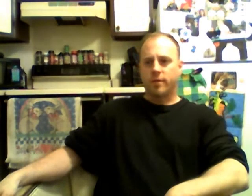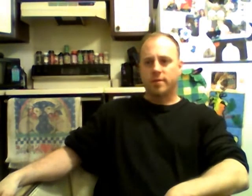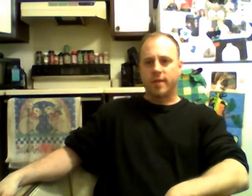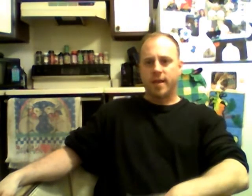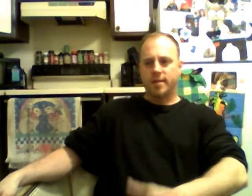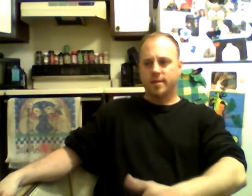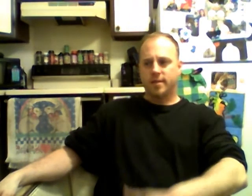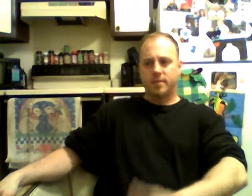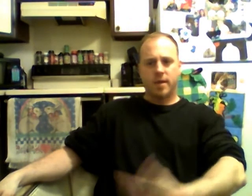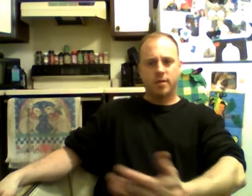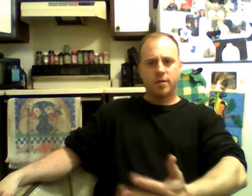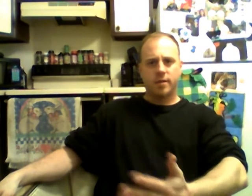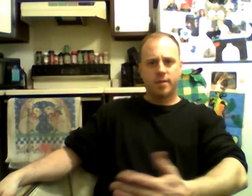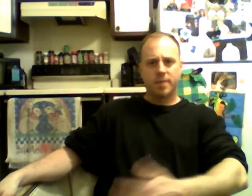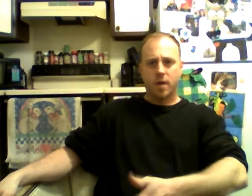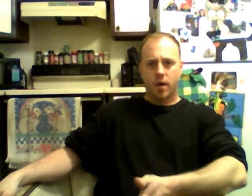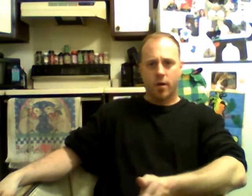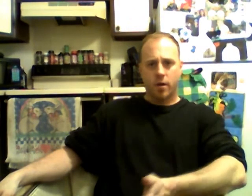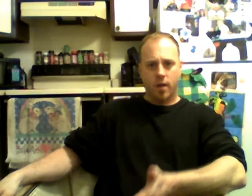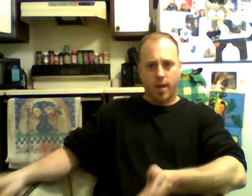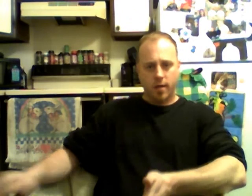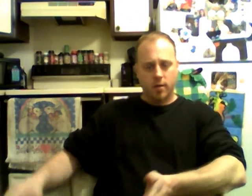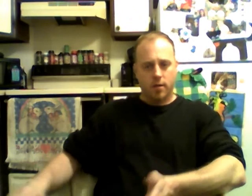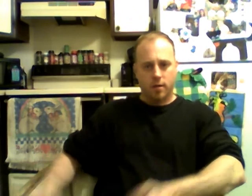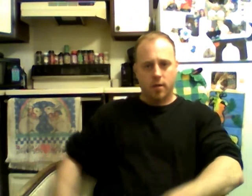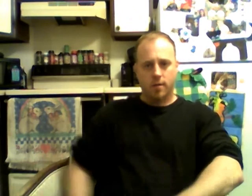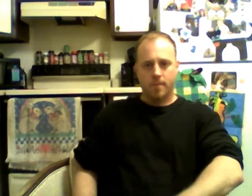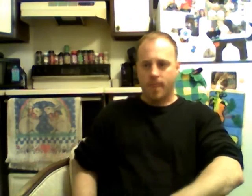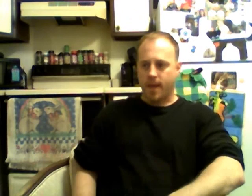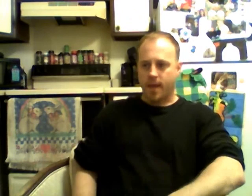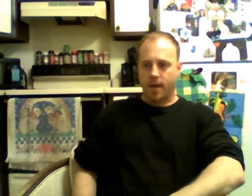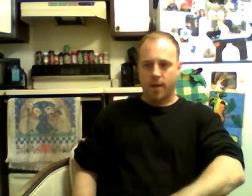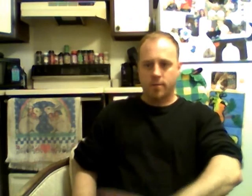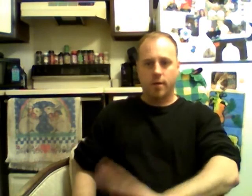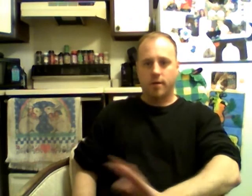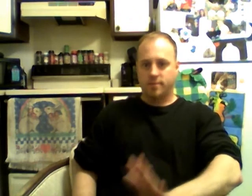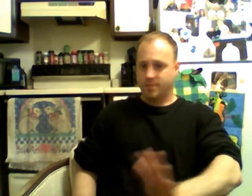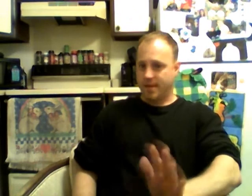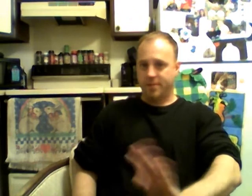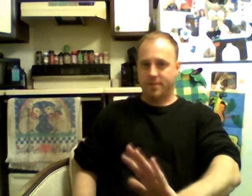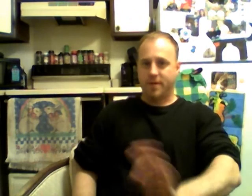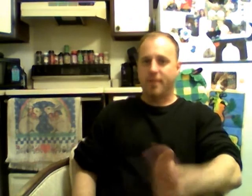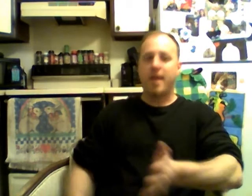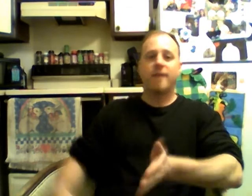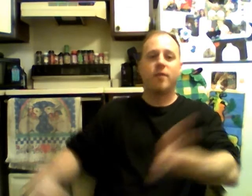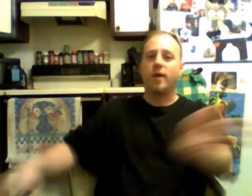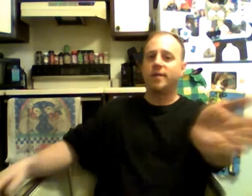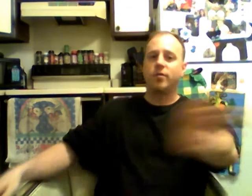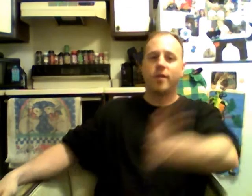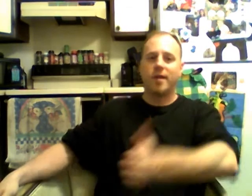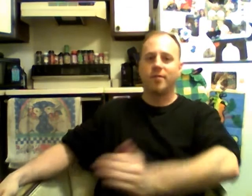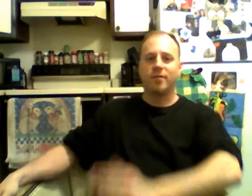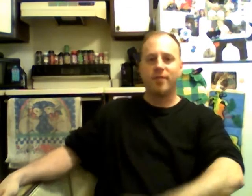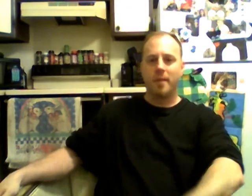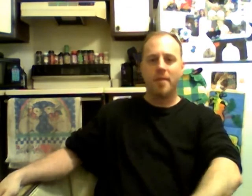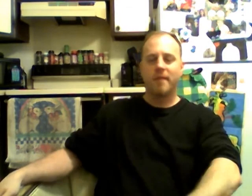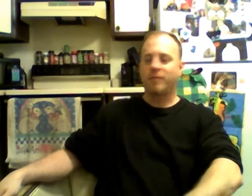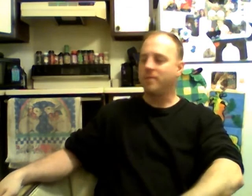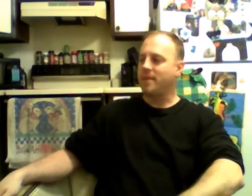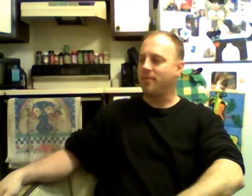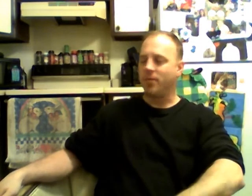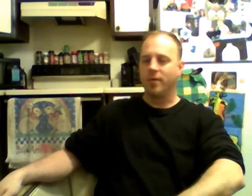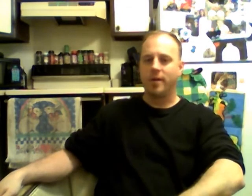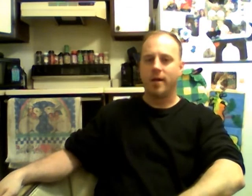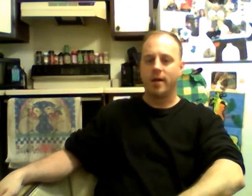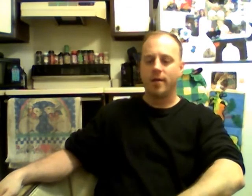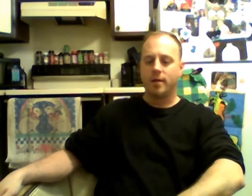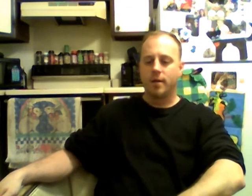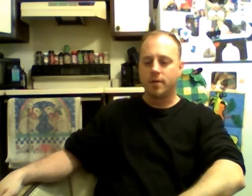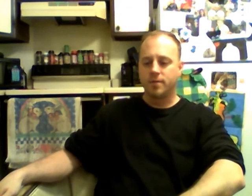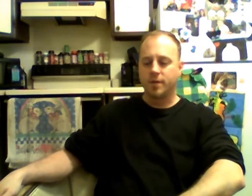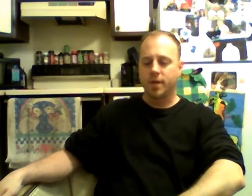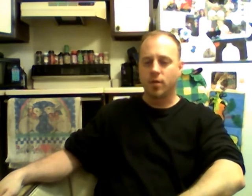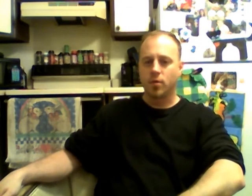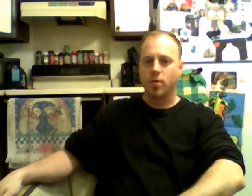this lady sees me and she lets me cut her in line um and i you know i was very thankful i told her i do the same thing for people and uh it was really cool